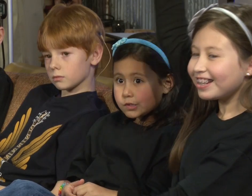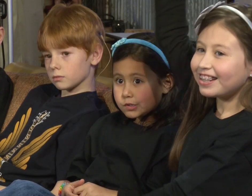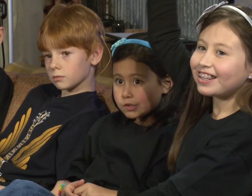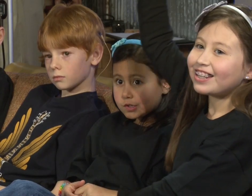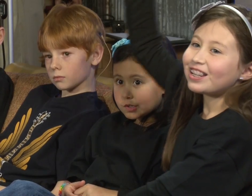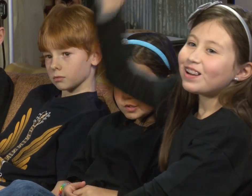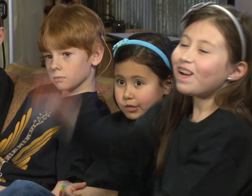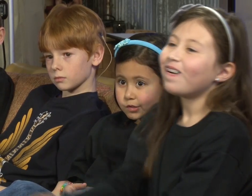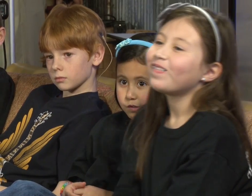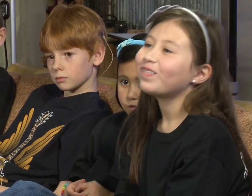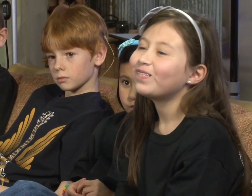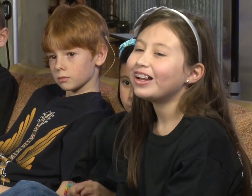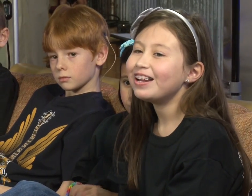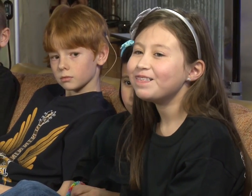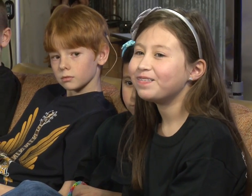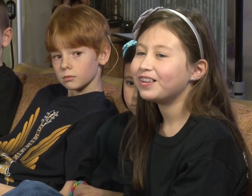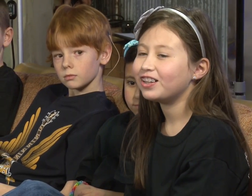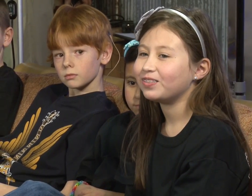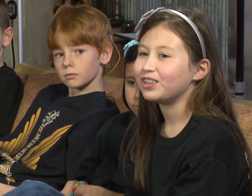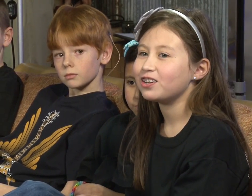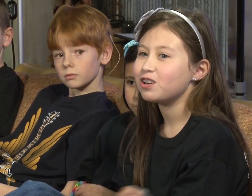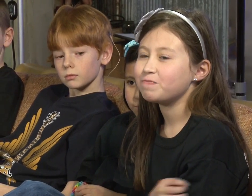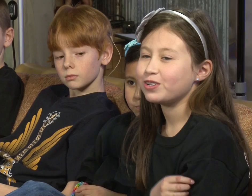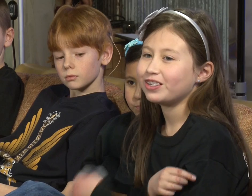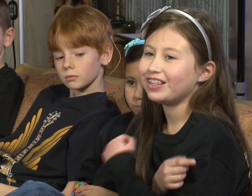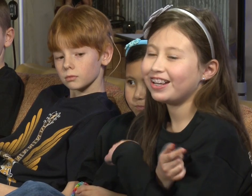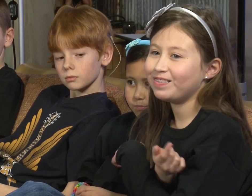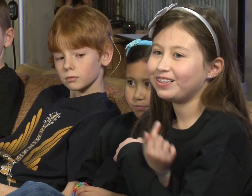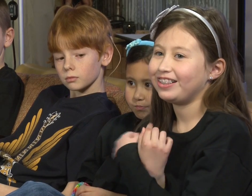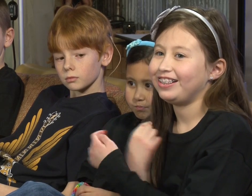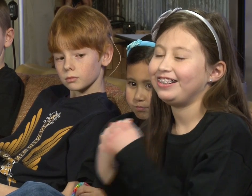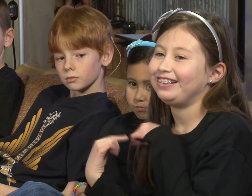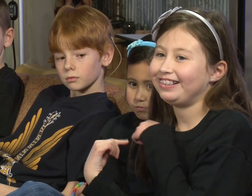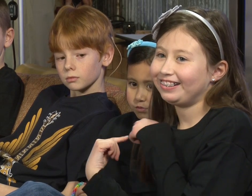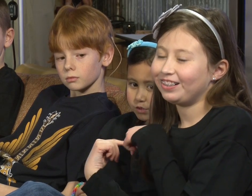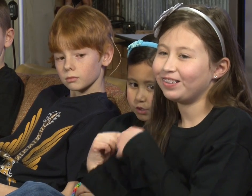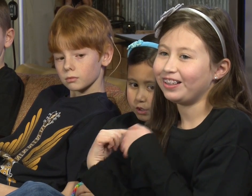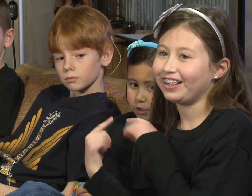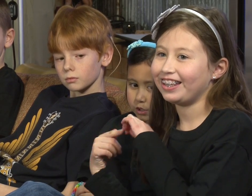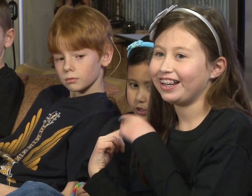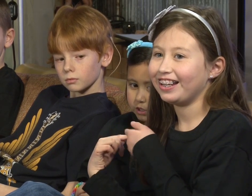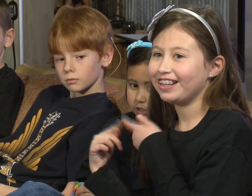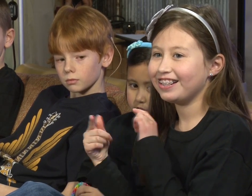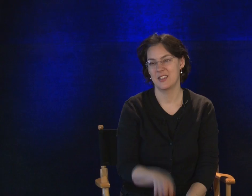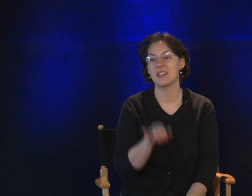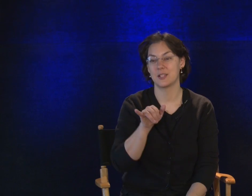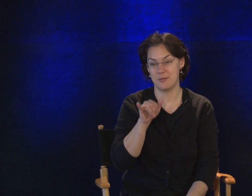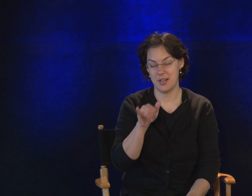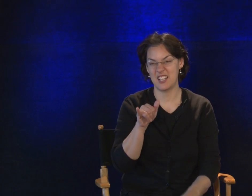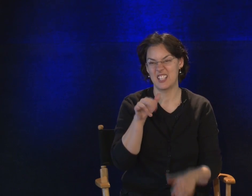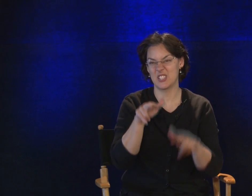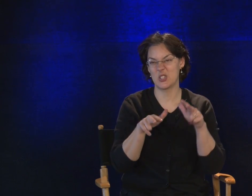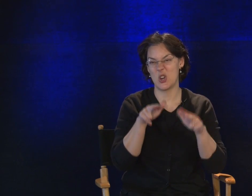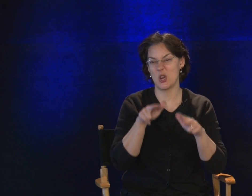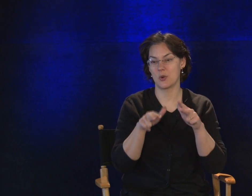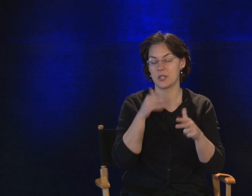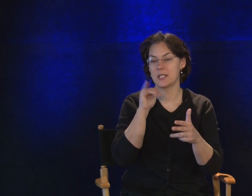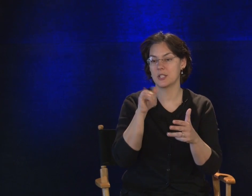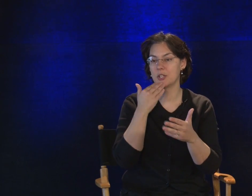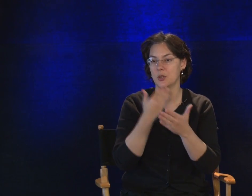Yes, ma'am. What if your arm hurts? can't really go like that. That's right. That is a little awkward. That's a good